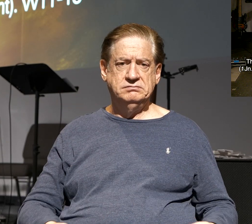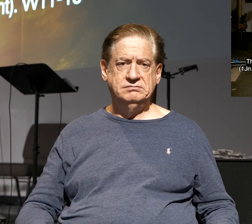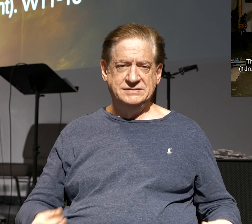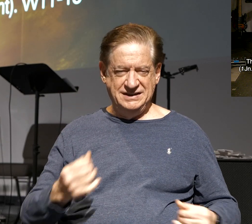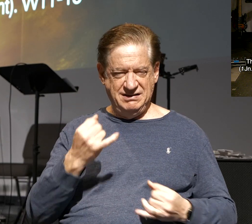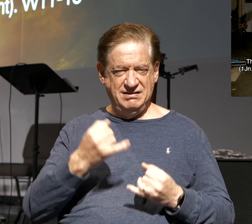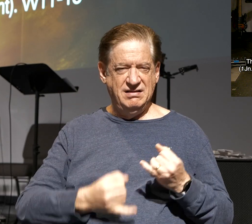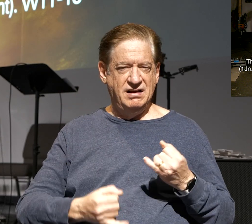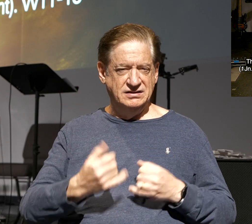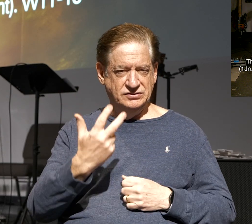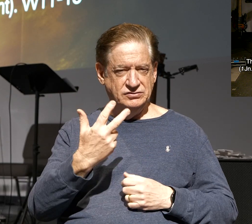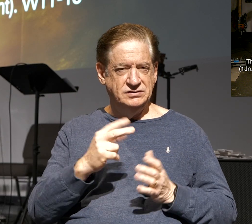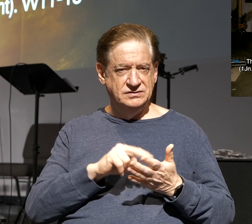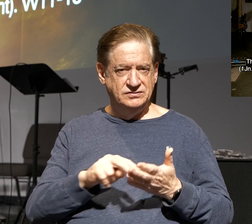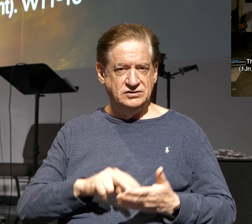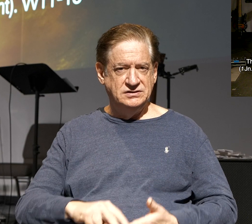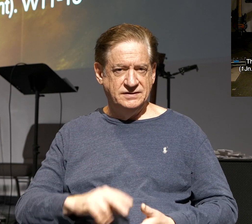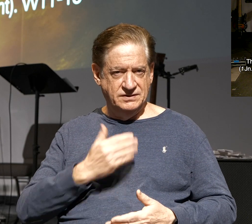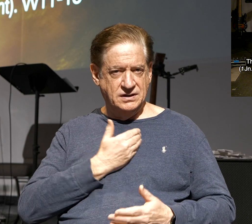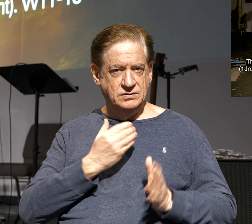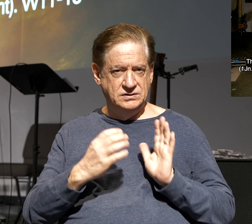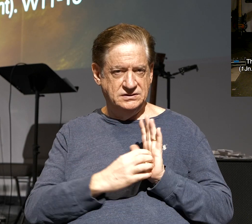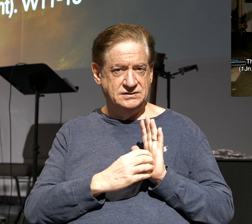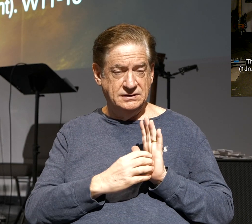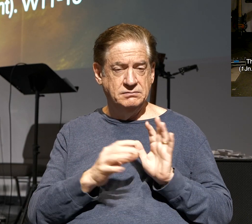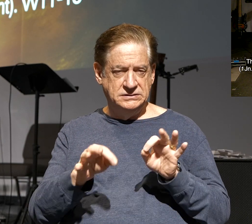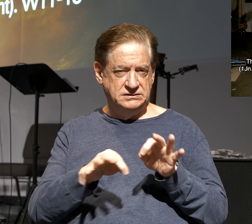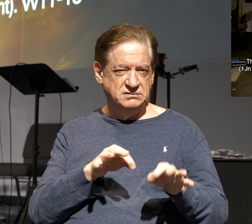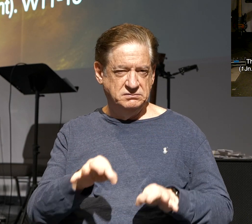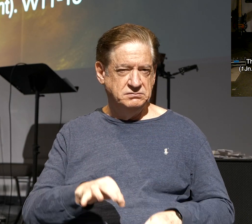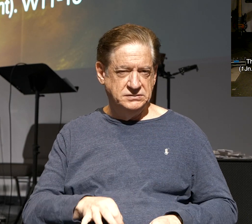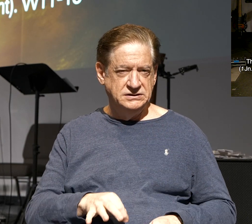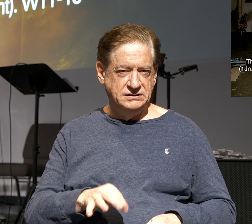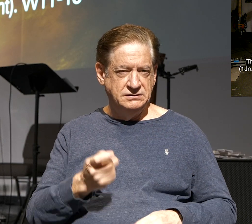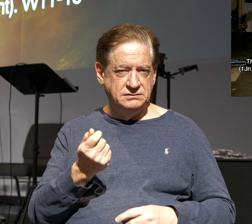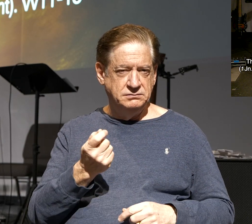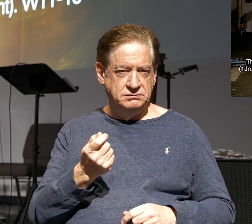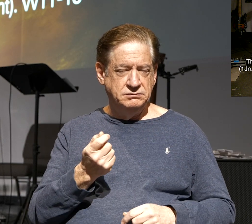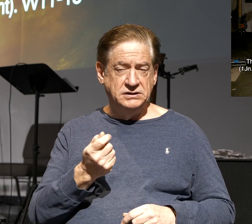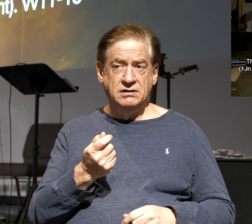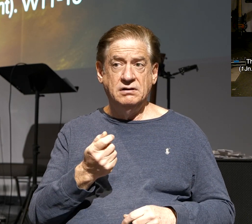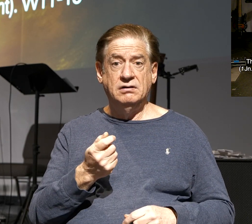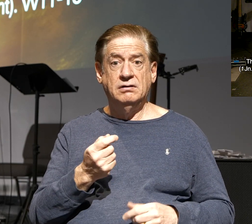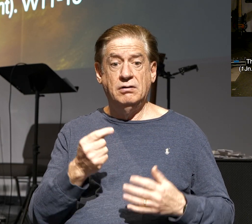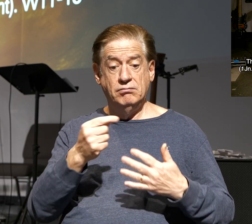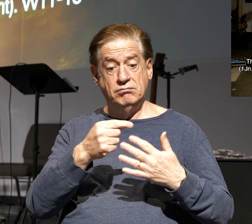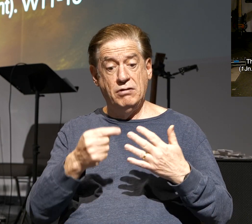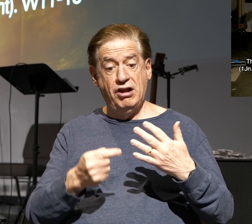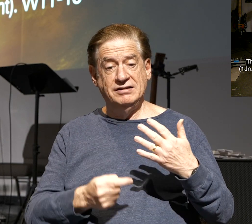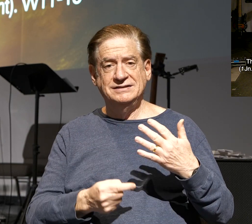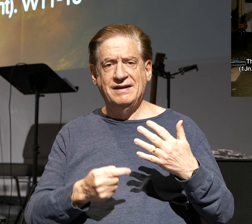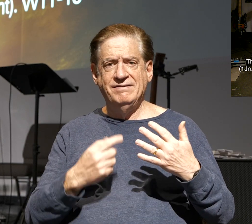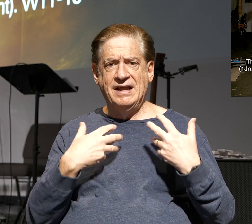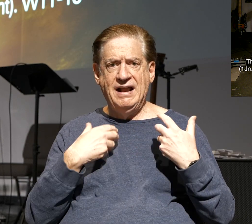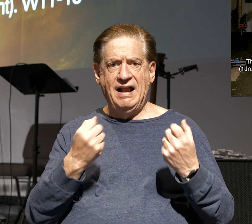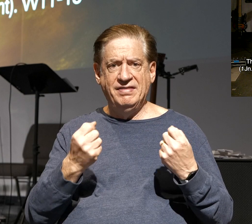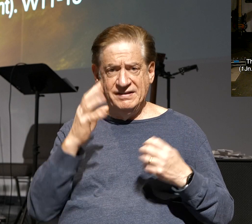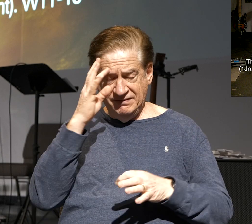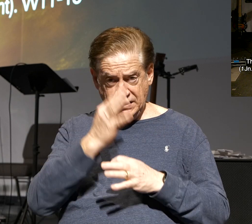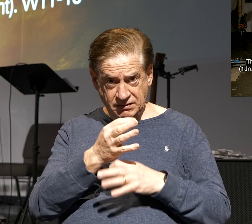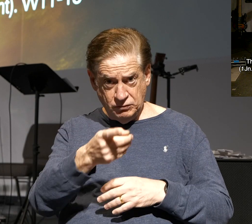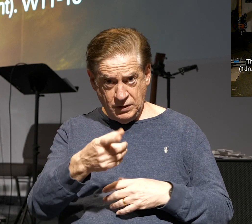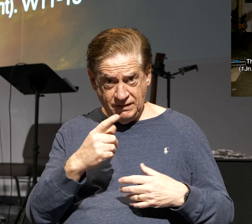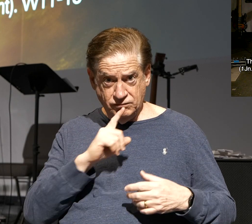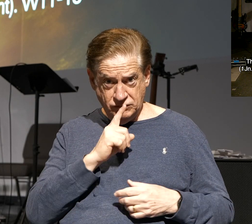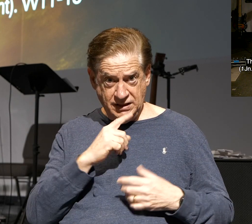of our text. Christ. So, let me explain that just a little bit. So, the marks of a healthy faith. So, if you really have a healthy faith,